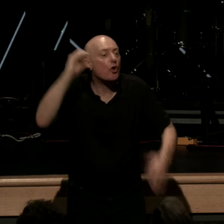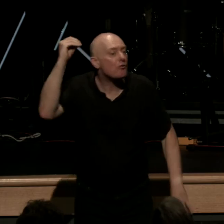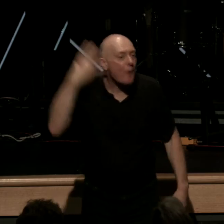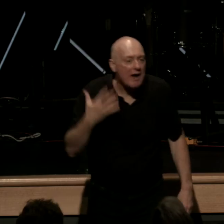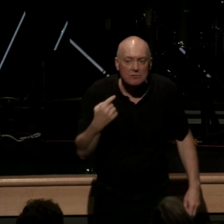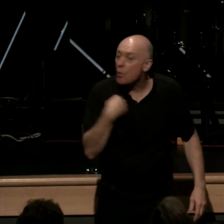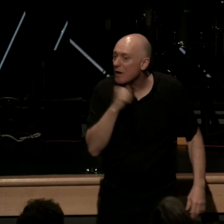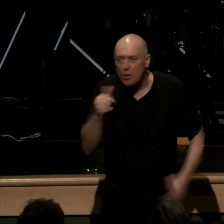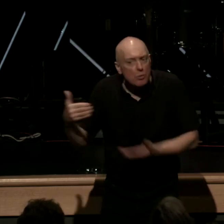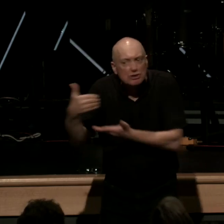grace